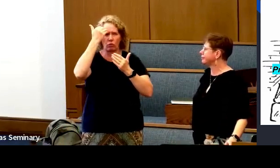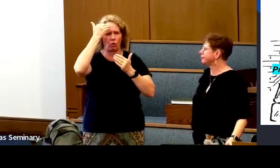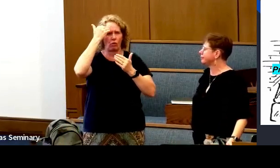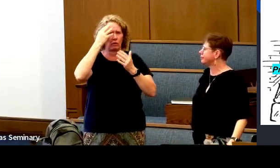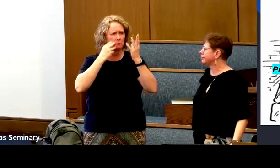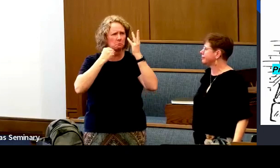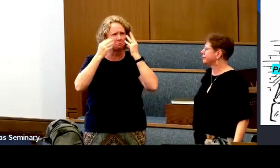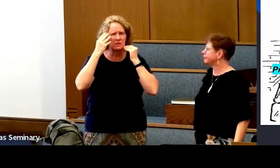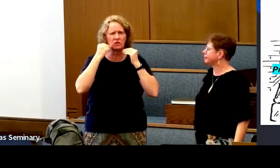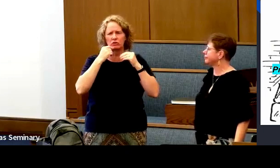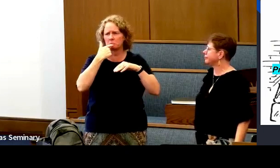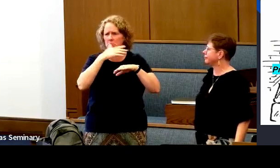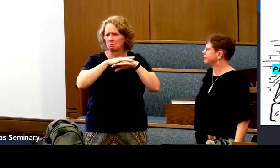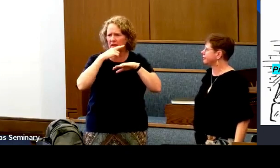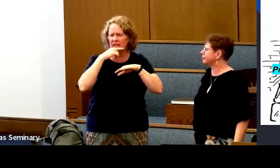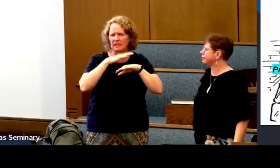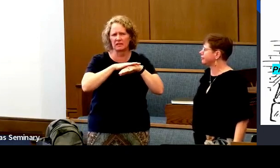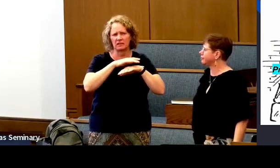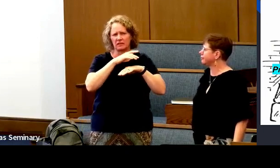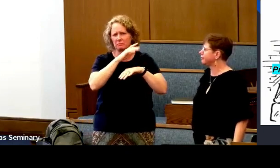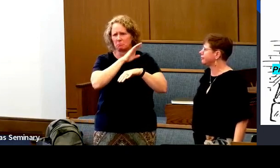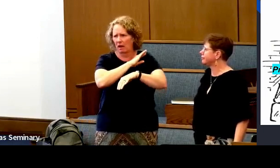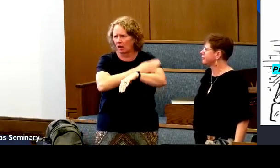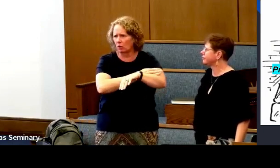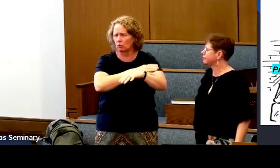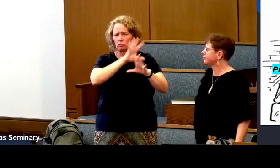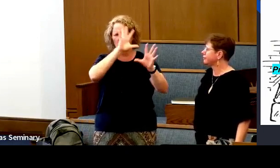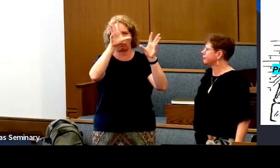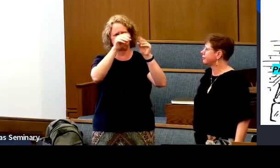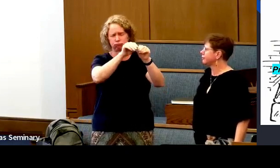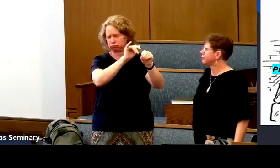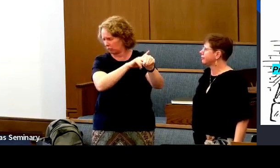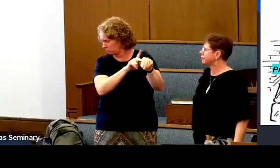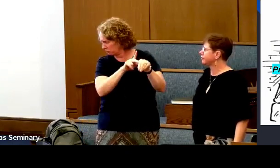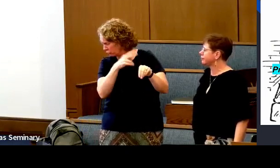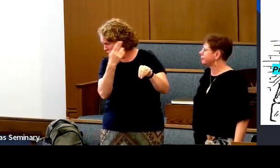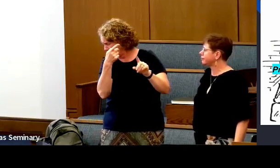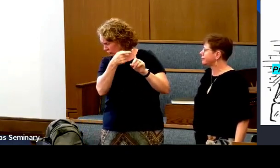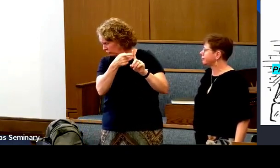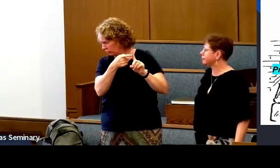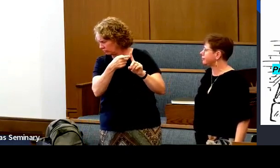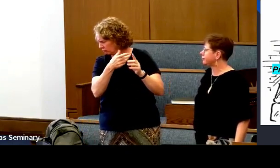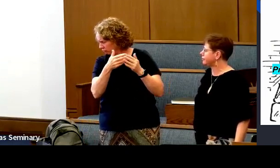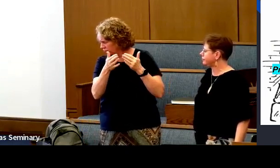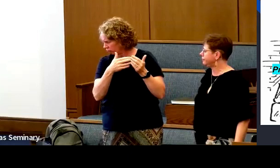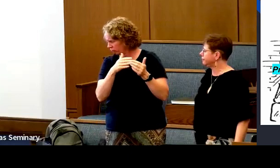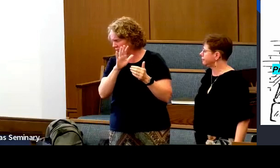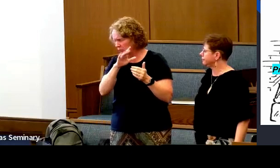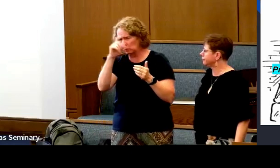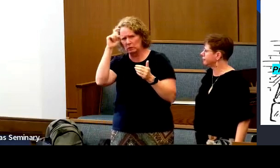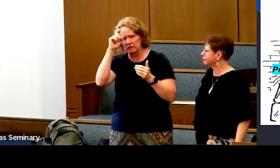So, priesthood encompasses so much more. There's blessings and power and all of that.